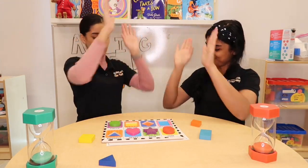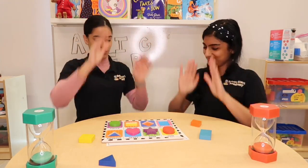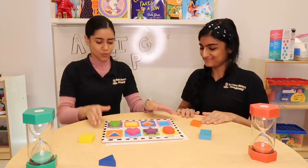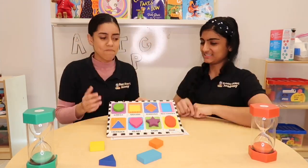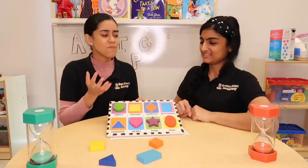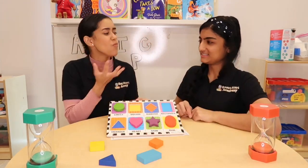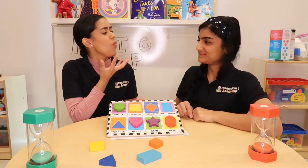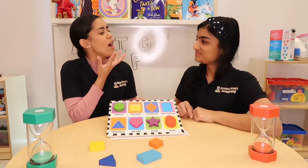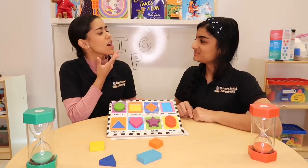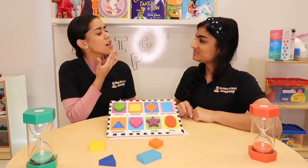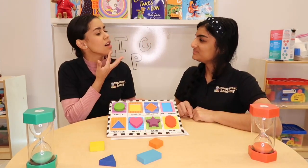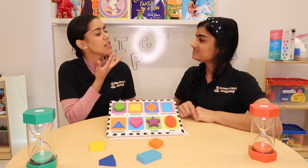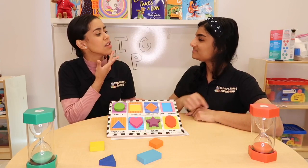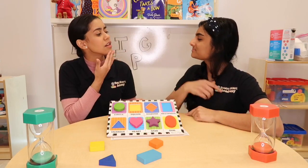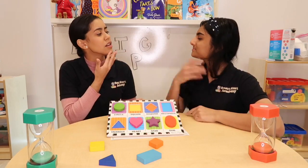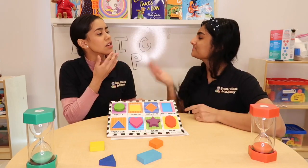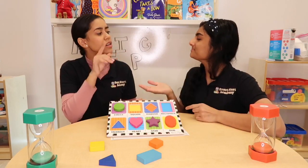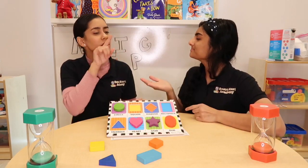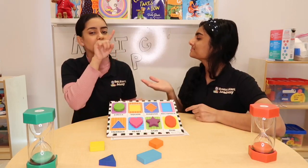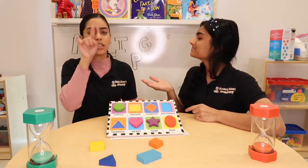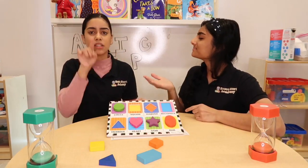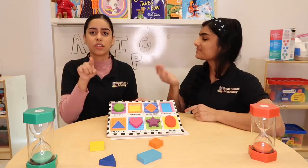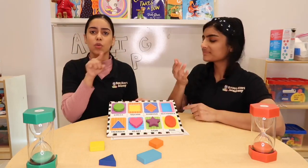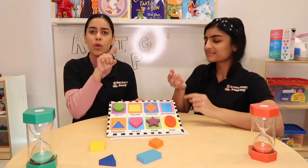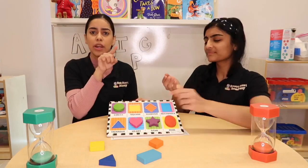Hmm, what color is the square?